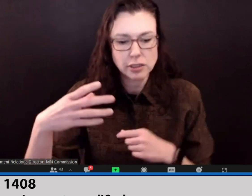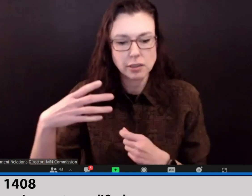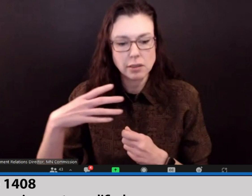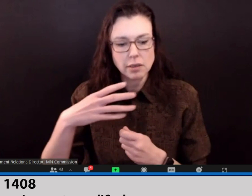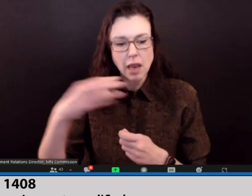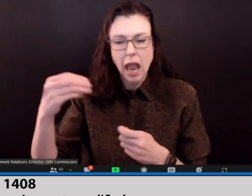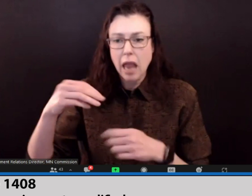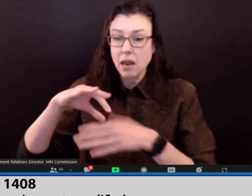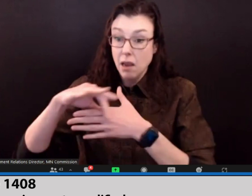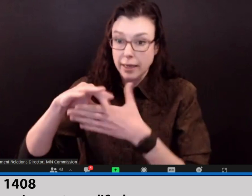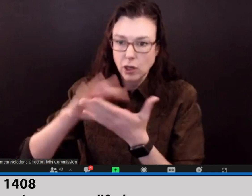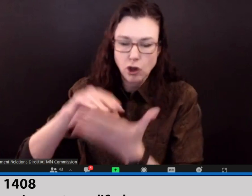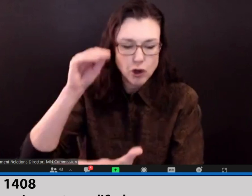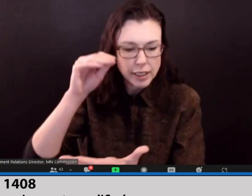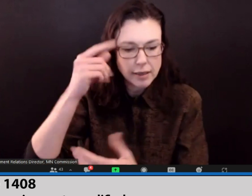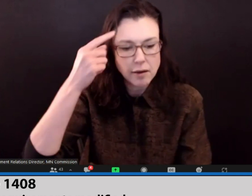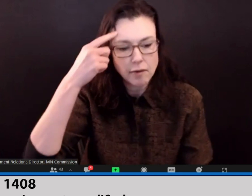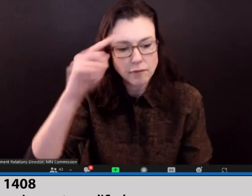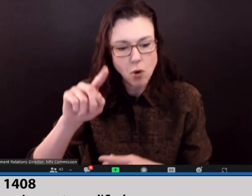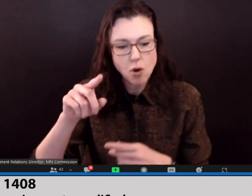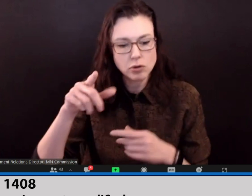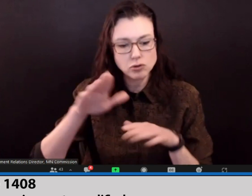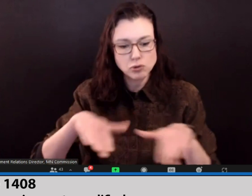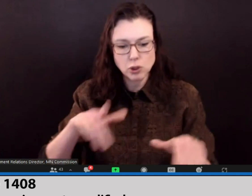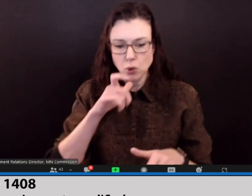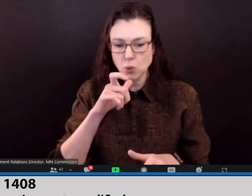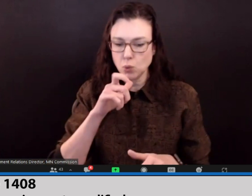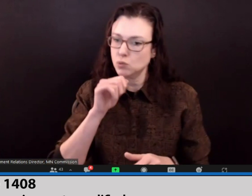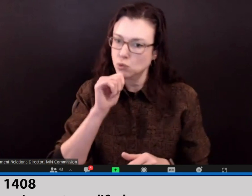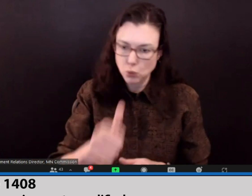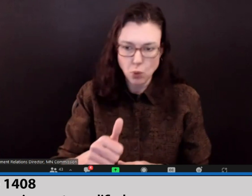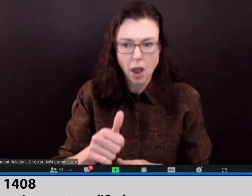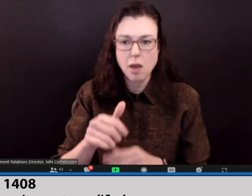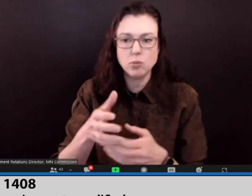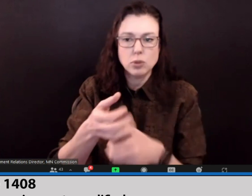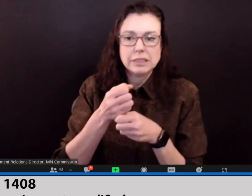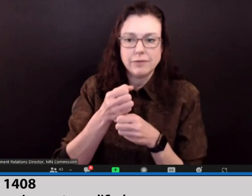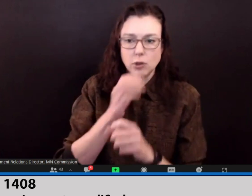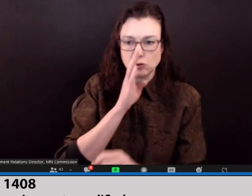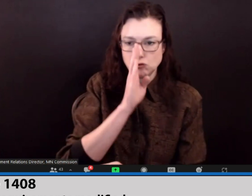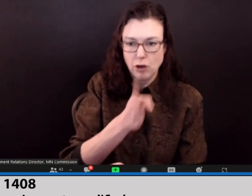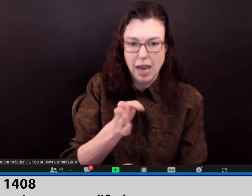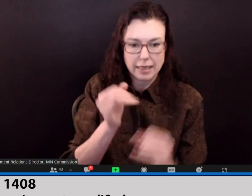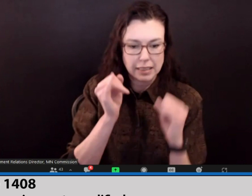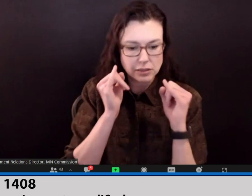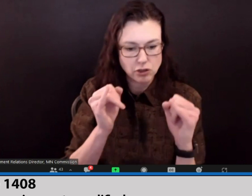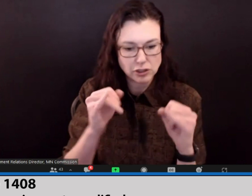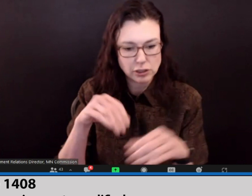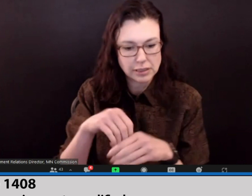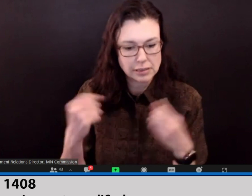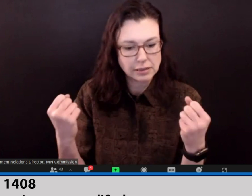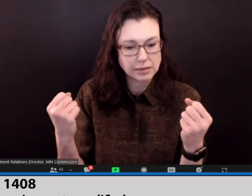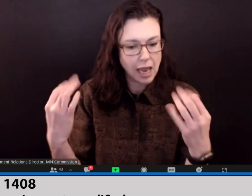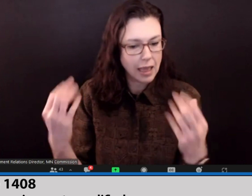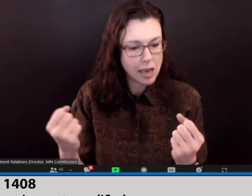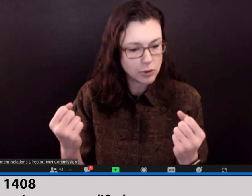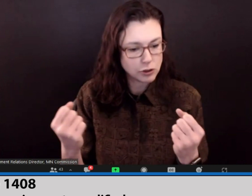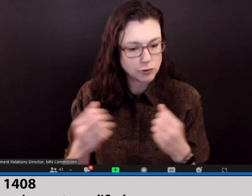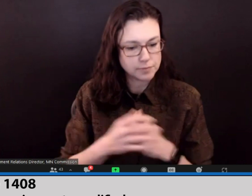to enhance language acquisition. And content learning for children who do not receive direct instruction